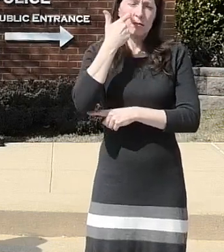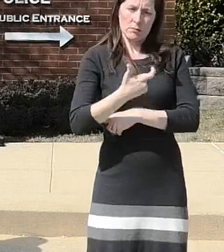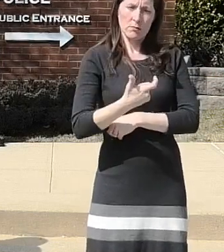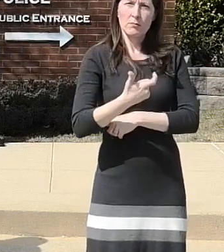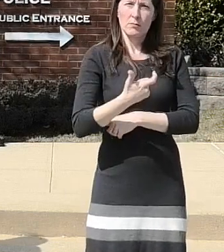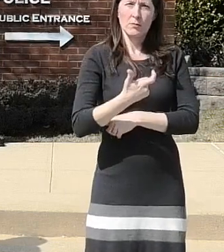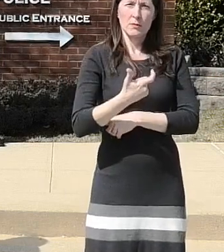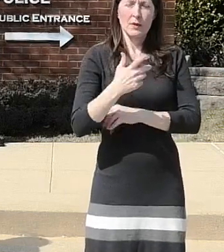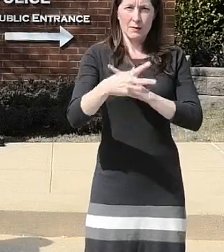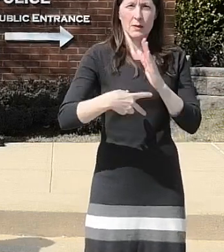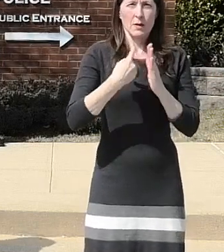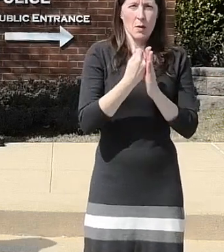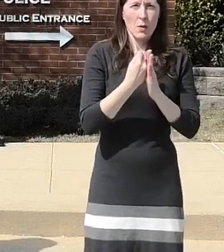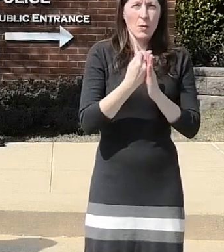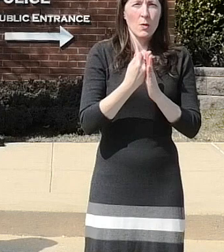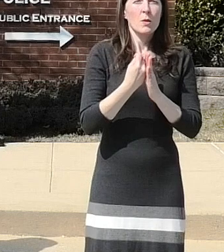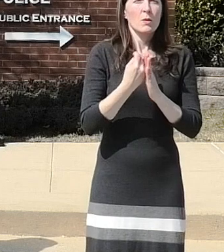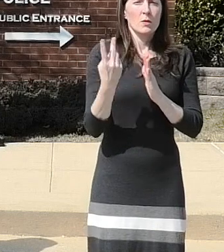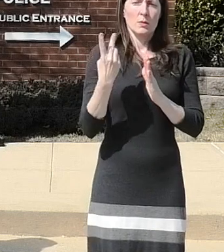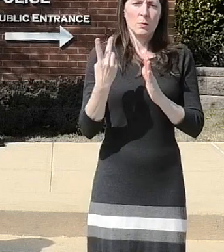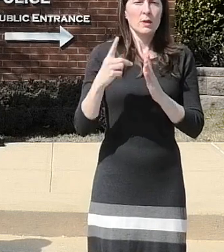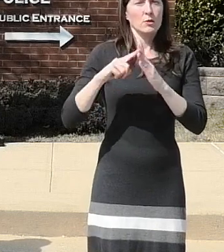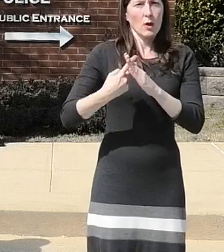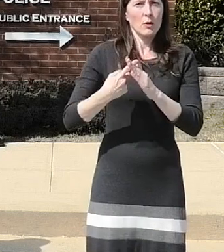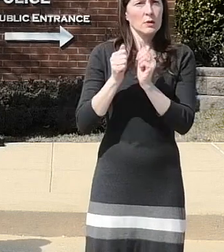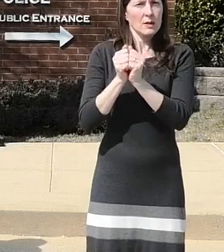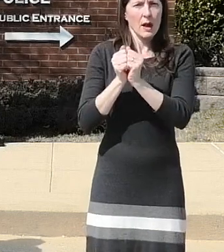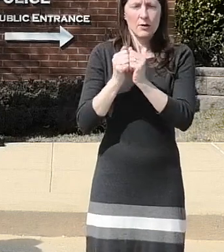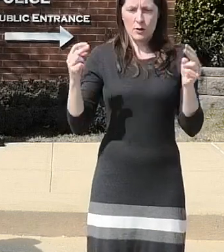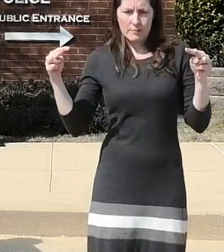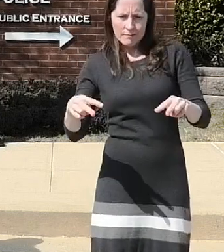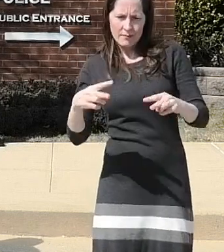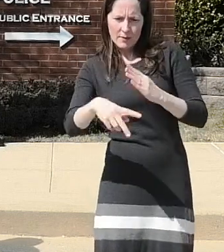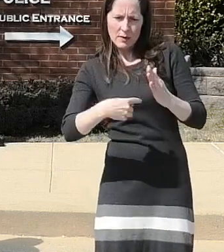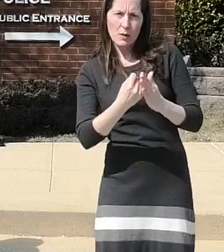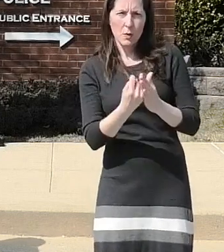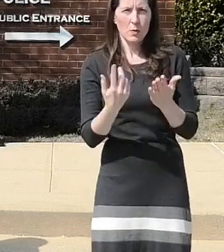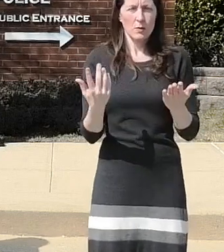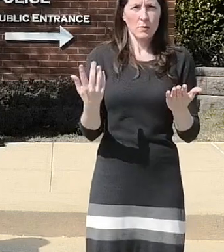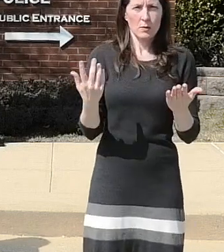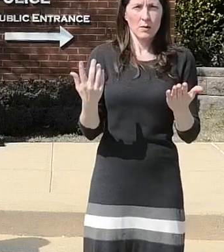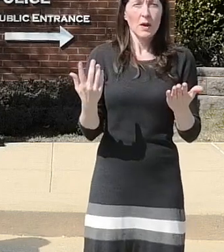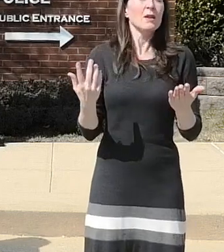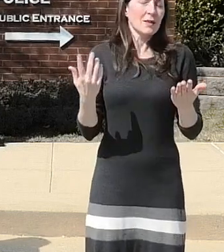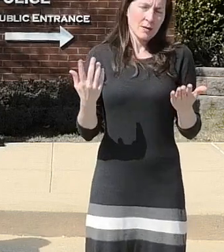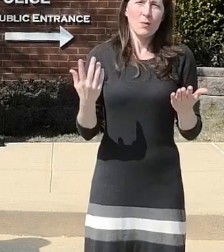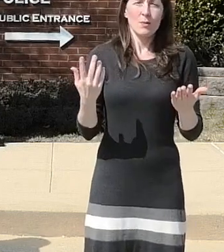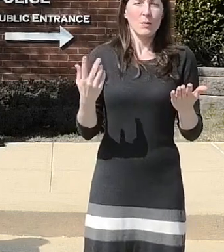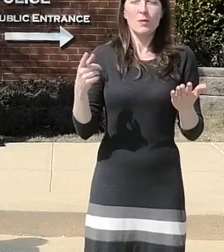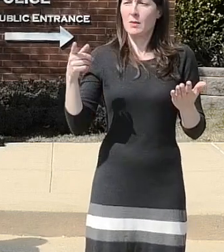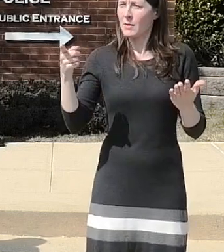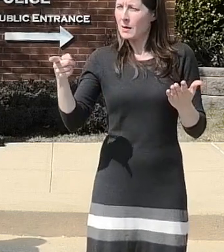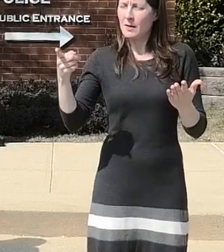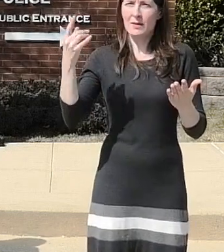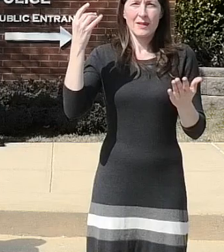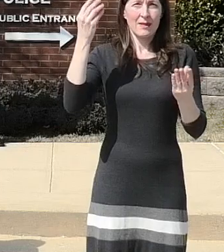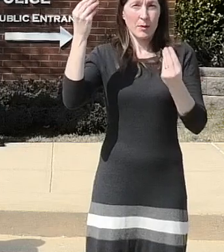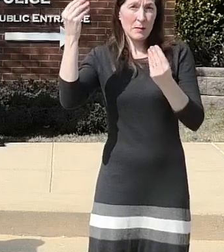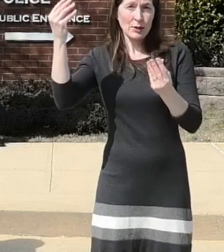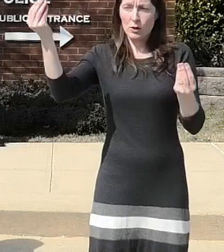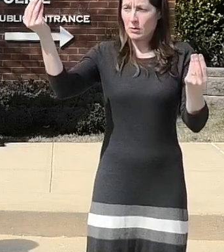and that collaboration began there after that culminated here and the arrest with uh of david crawford